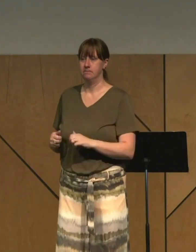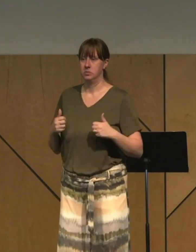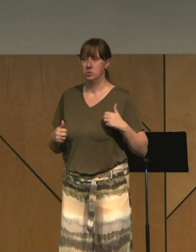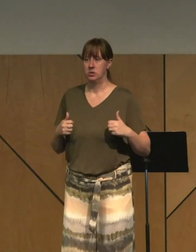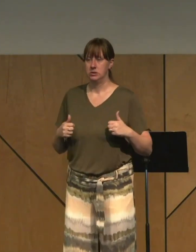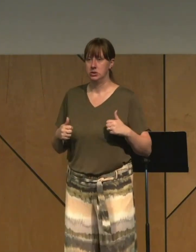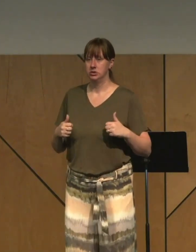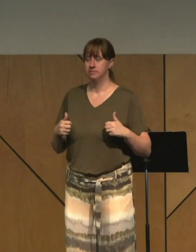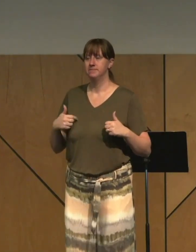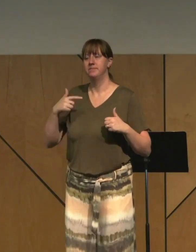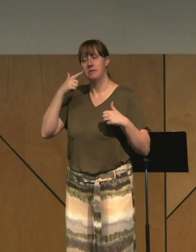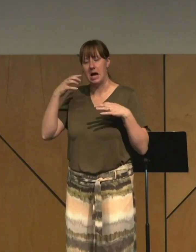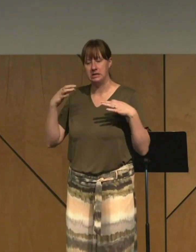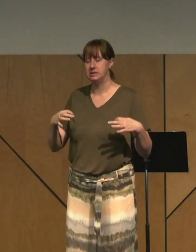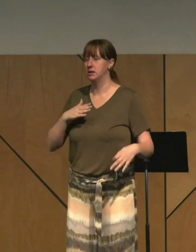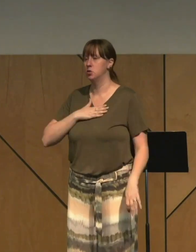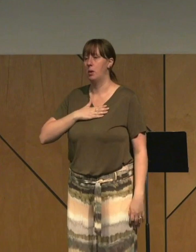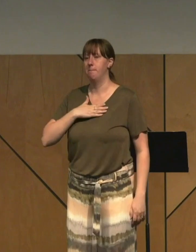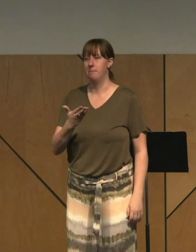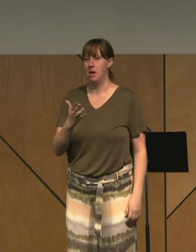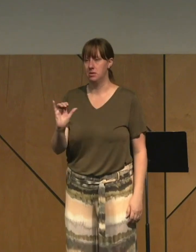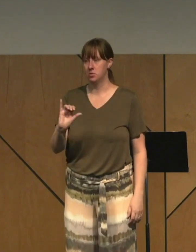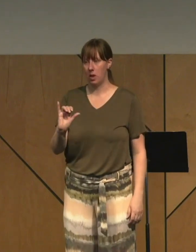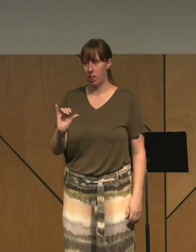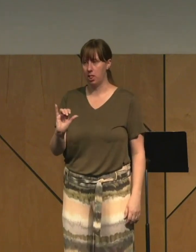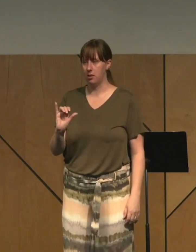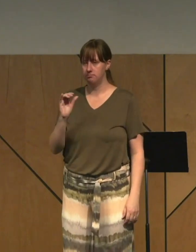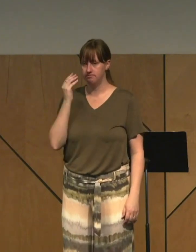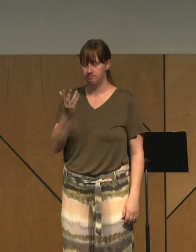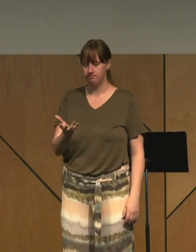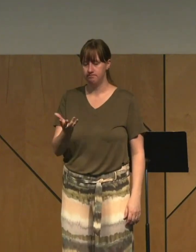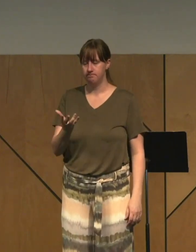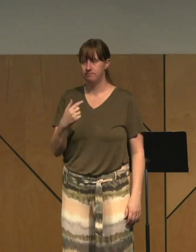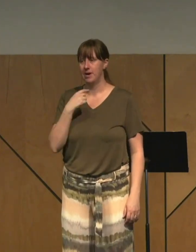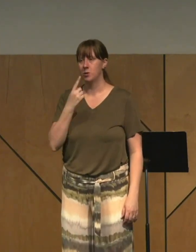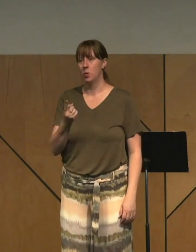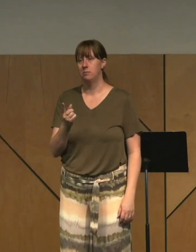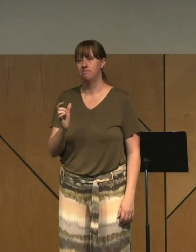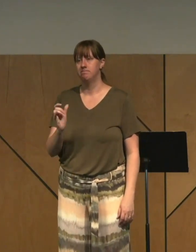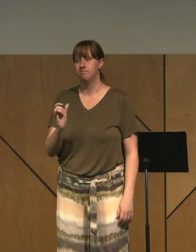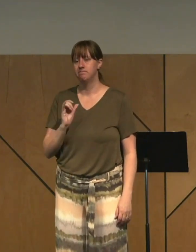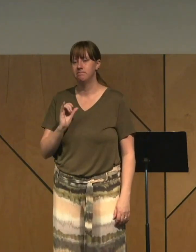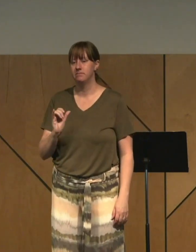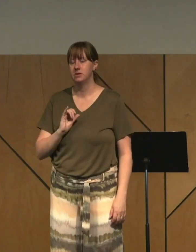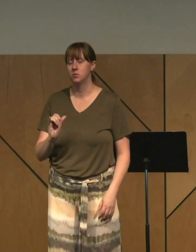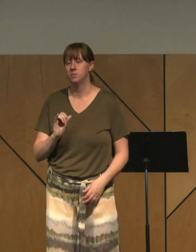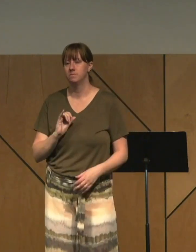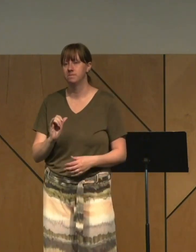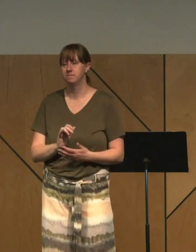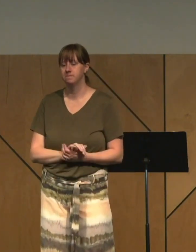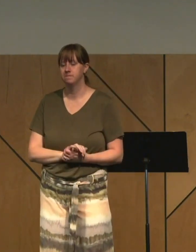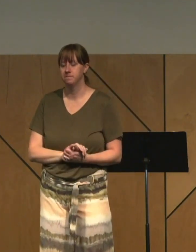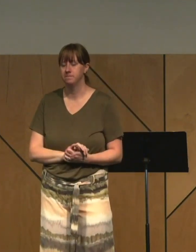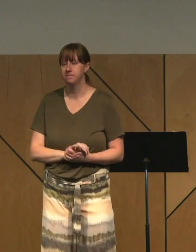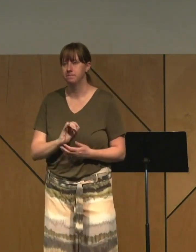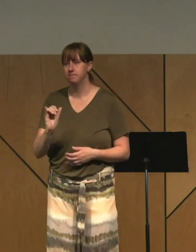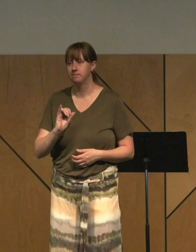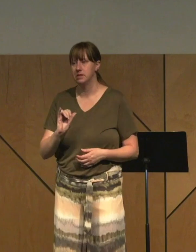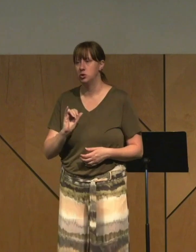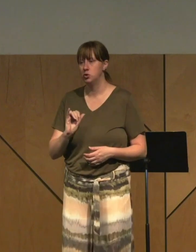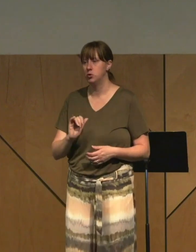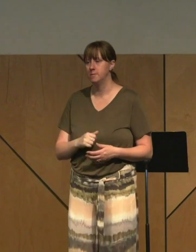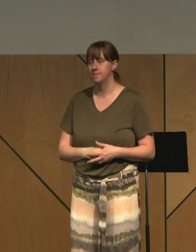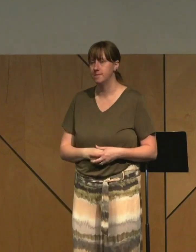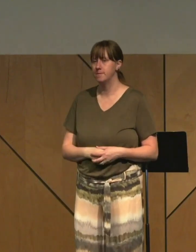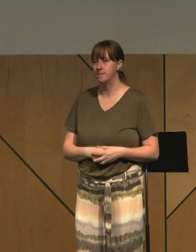I'm so glad I admitted it to him also. I said, me too. I've been doing the same thing.